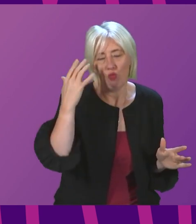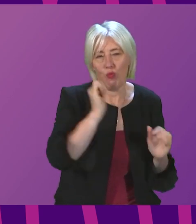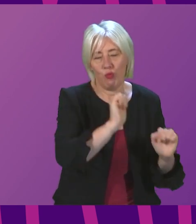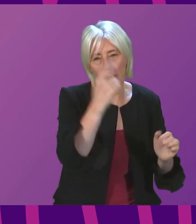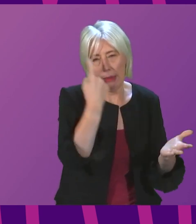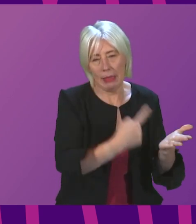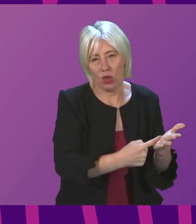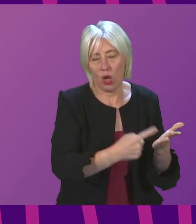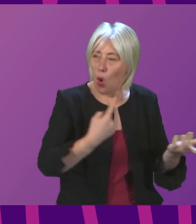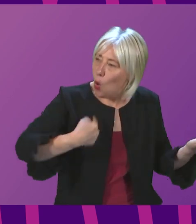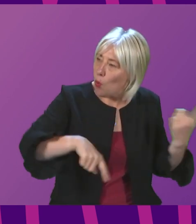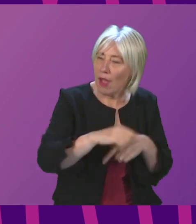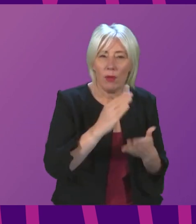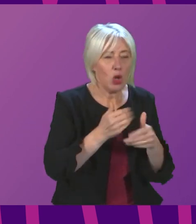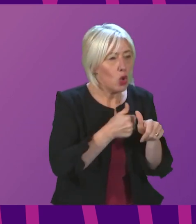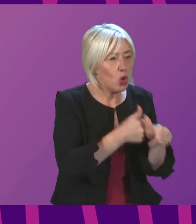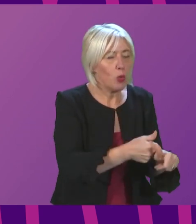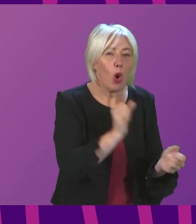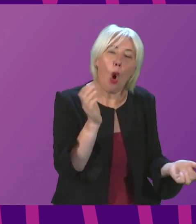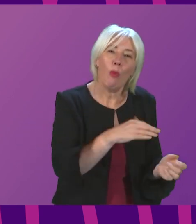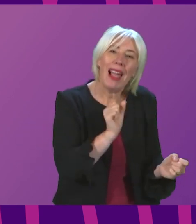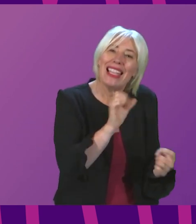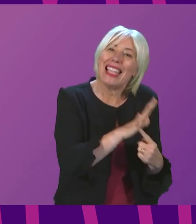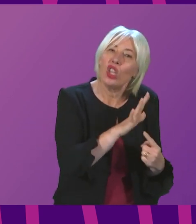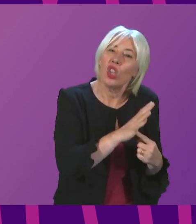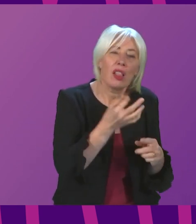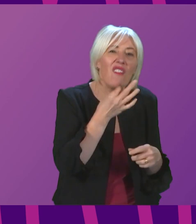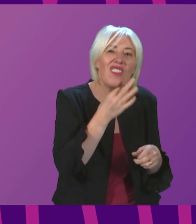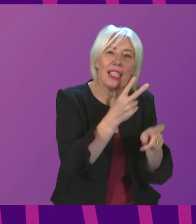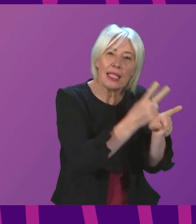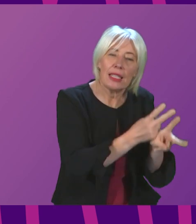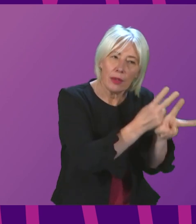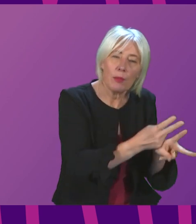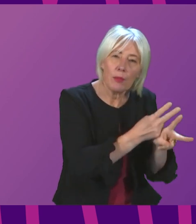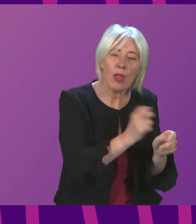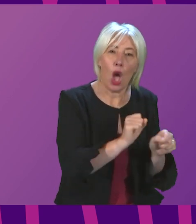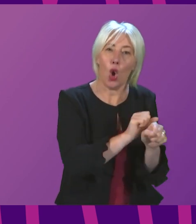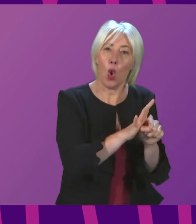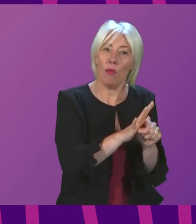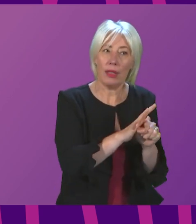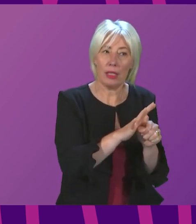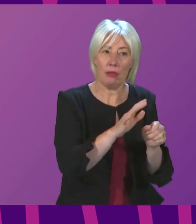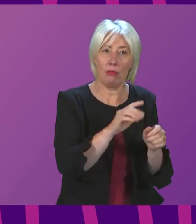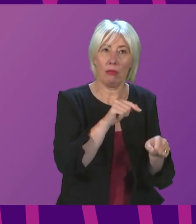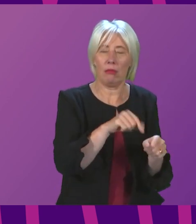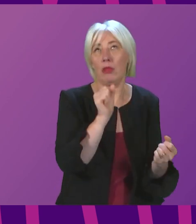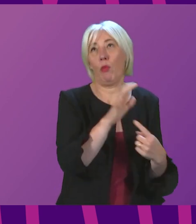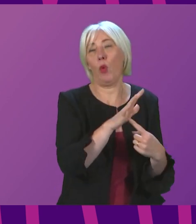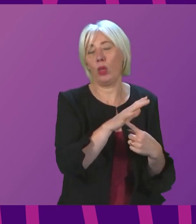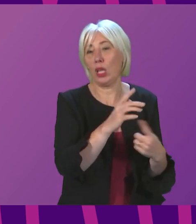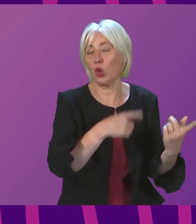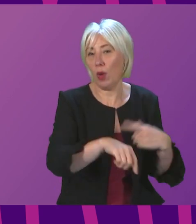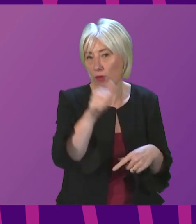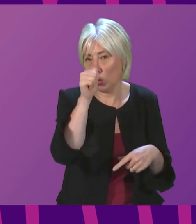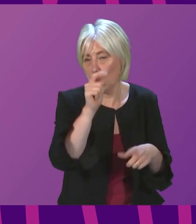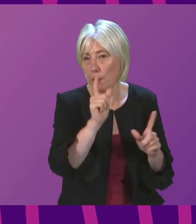is supporting all essential visiting. Obviously Covid status is really important and we all need to be aware of that